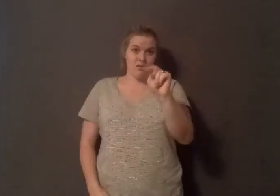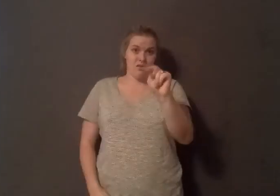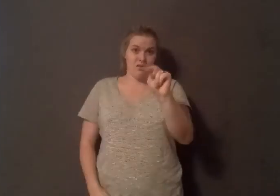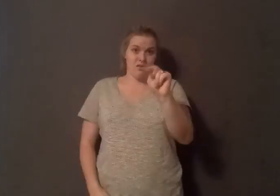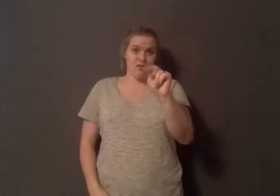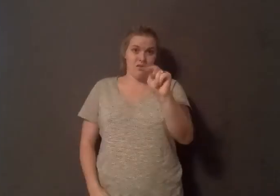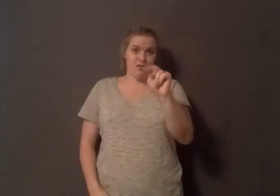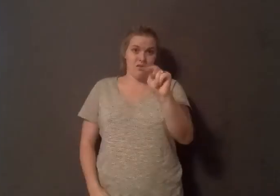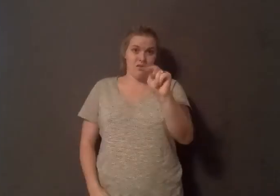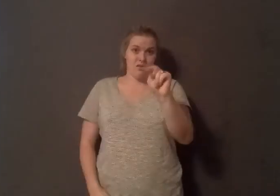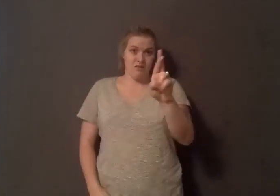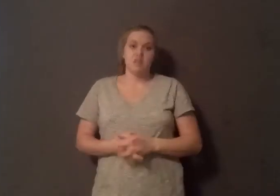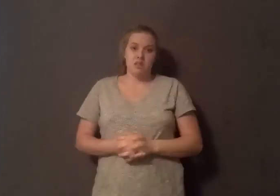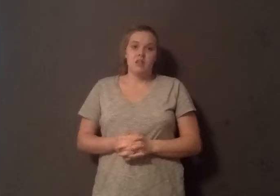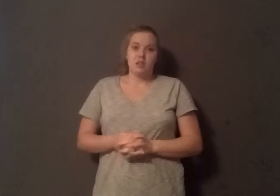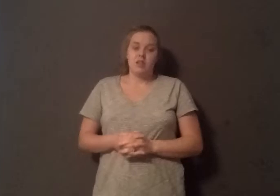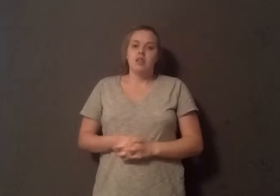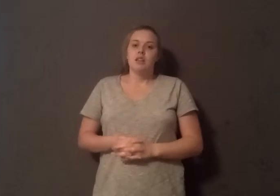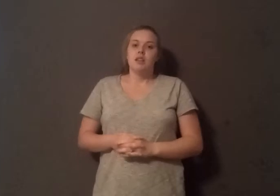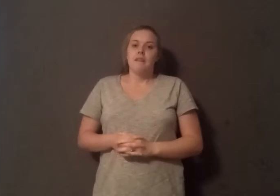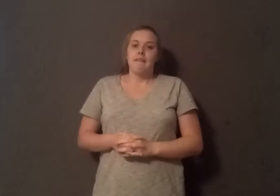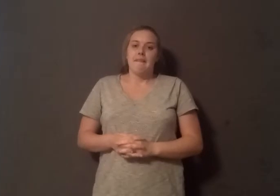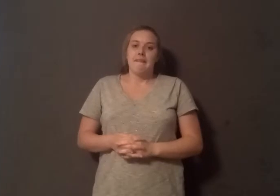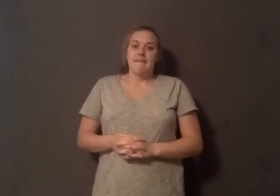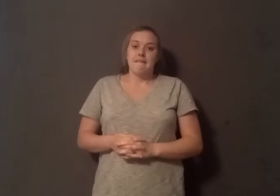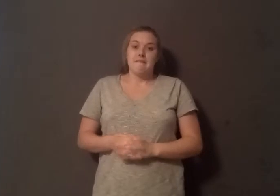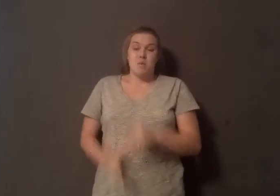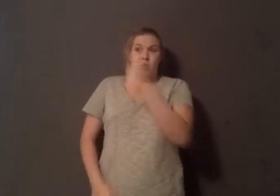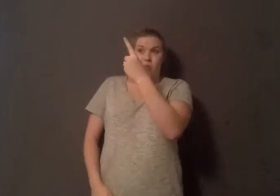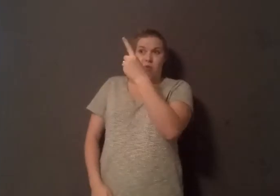and this terrible disease. In the U.S., one out of every four deaths is from cancer.